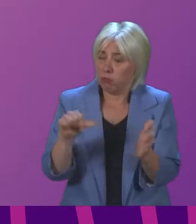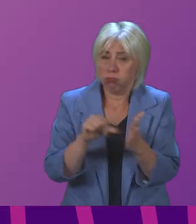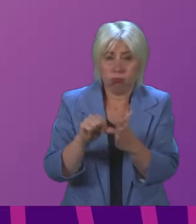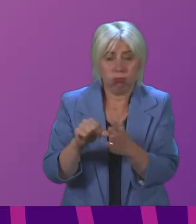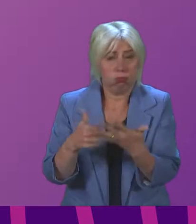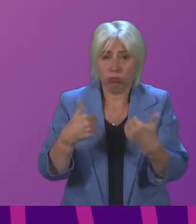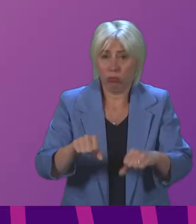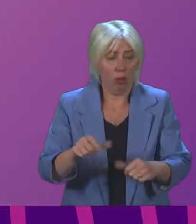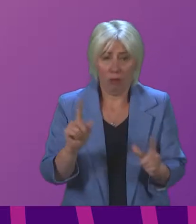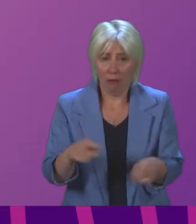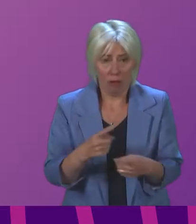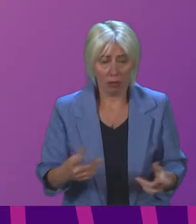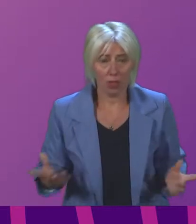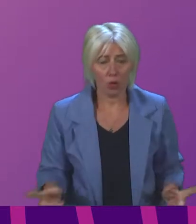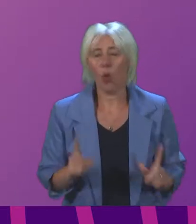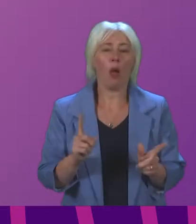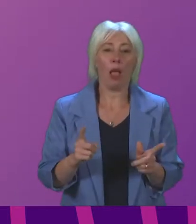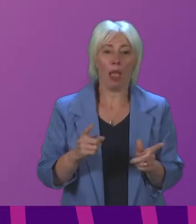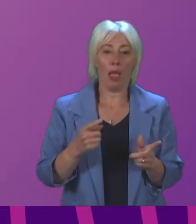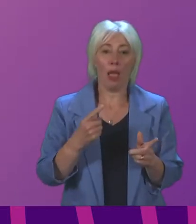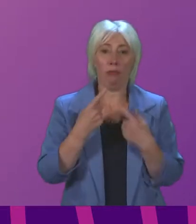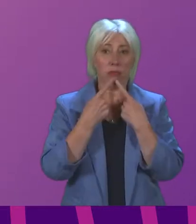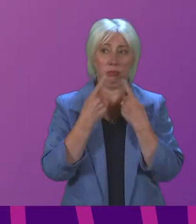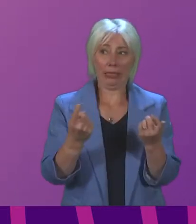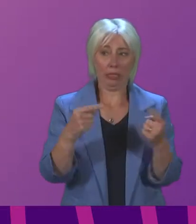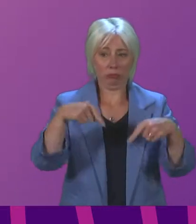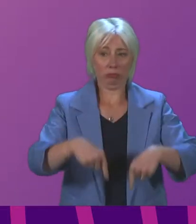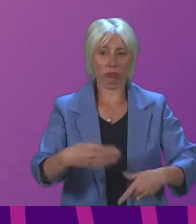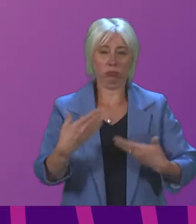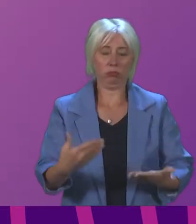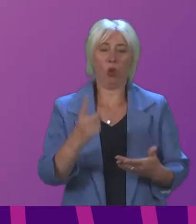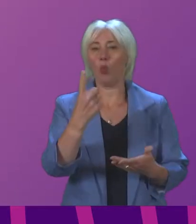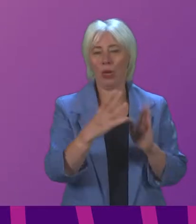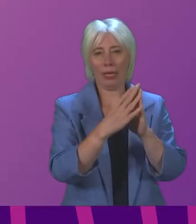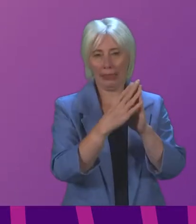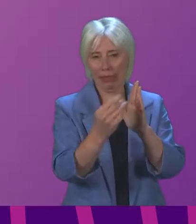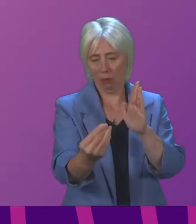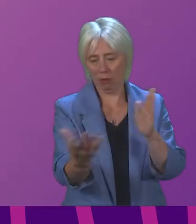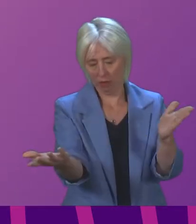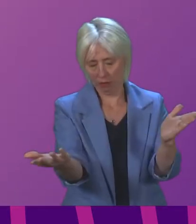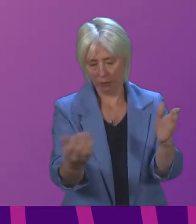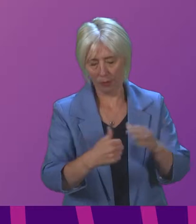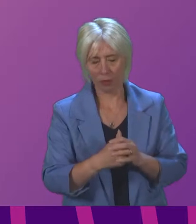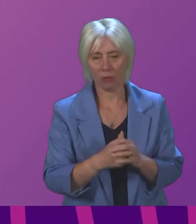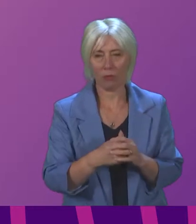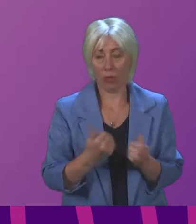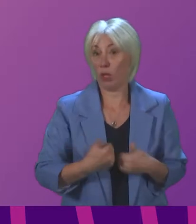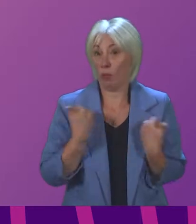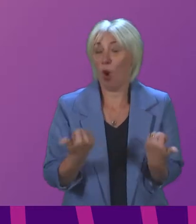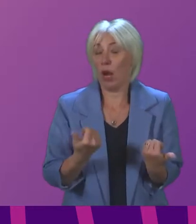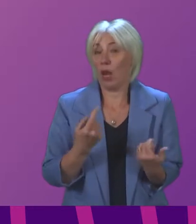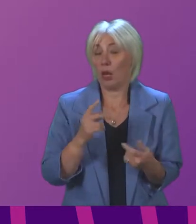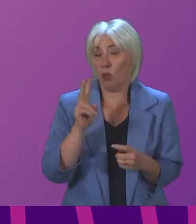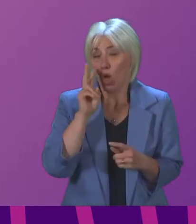because if I share with Parliament one illustration I was making to the committee this morning